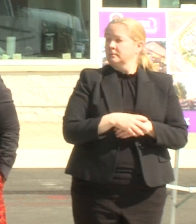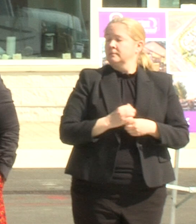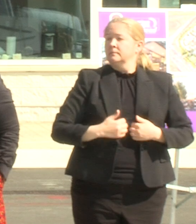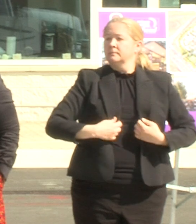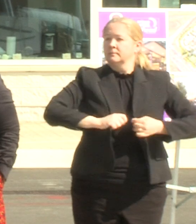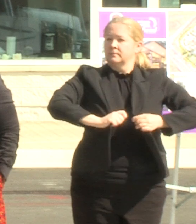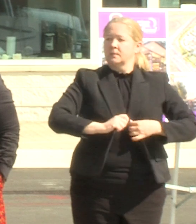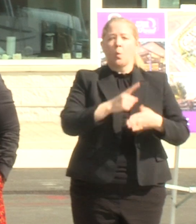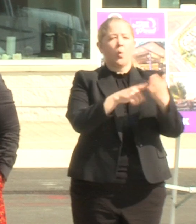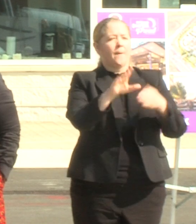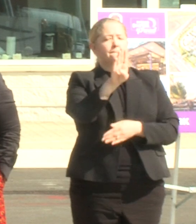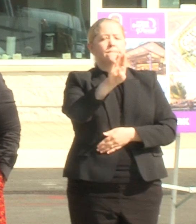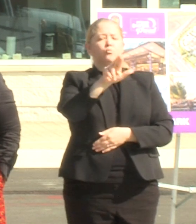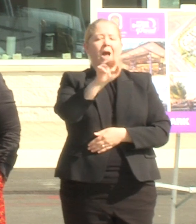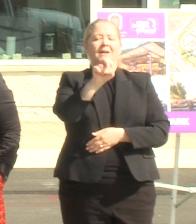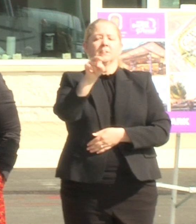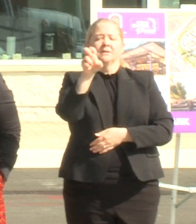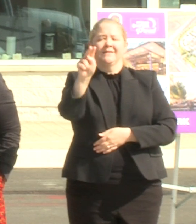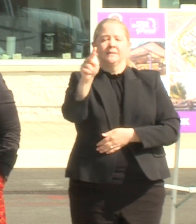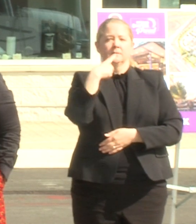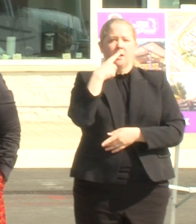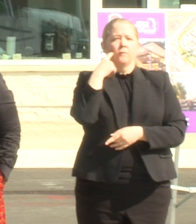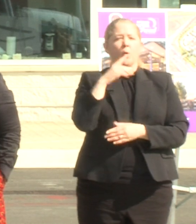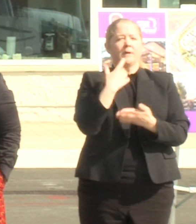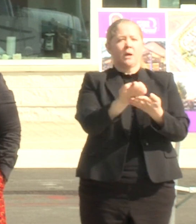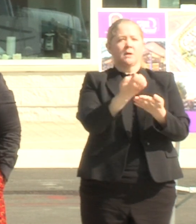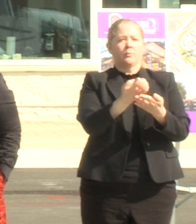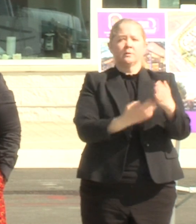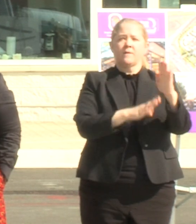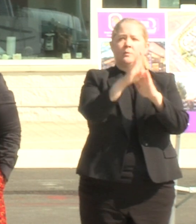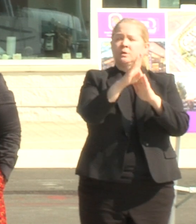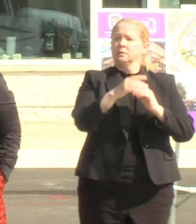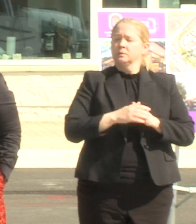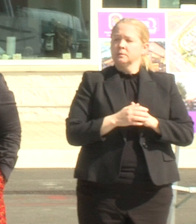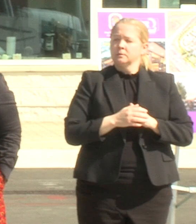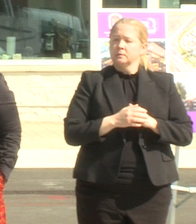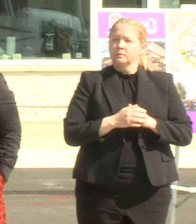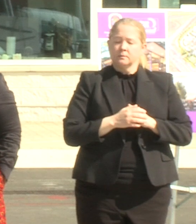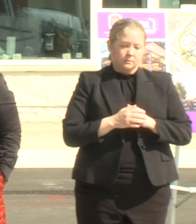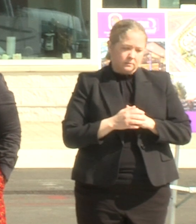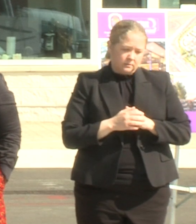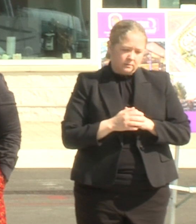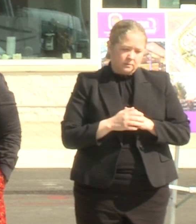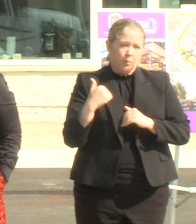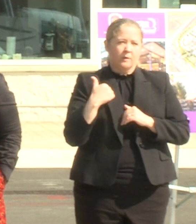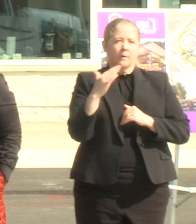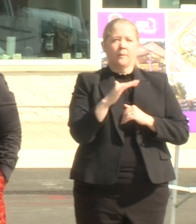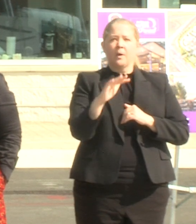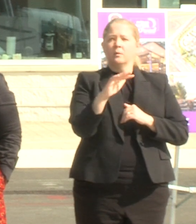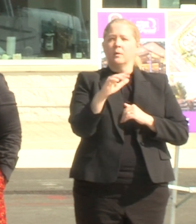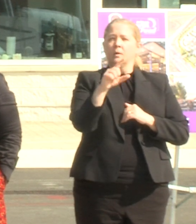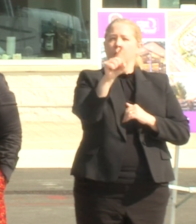on what brandon said in terms of the economic development that we will stir we are budgeting about a half a million dollars